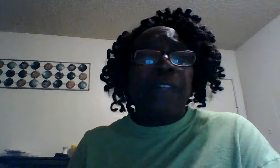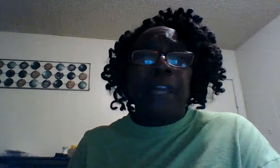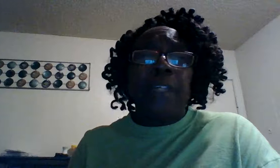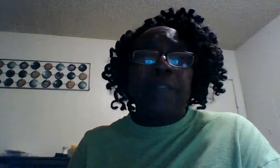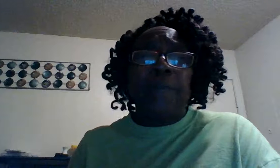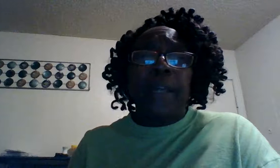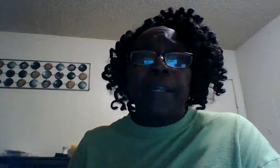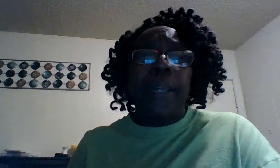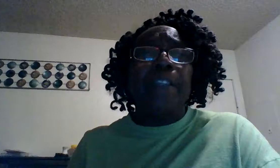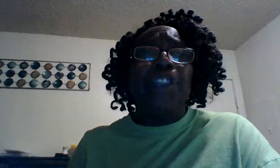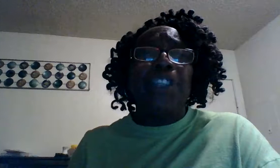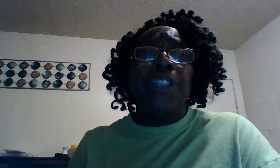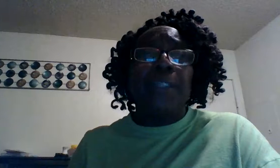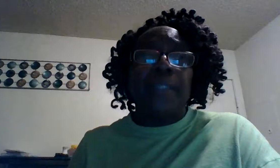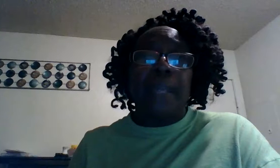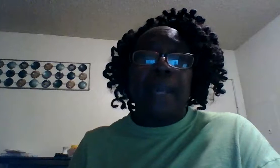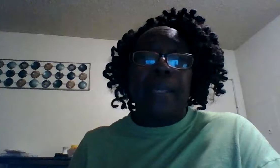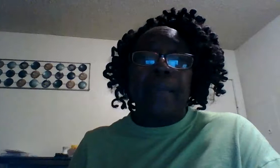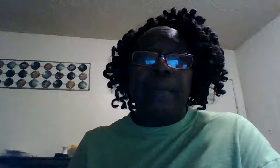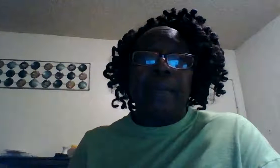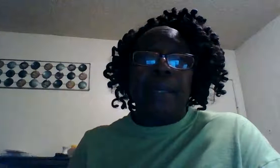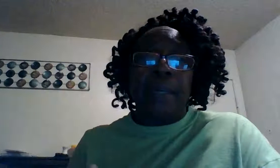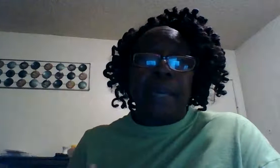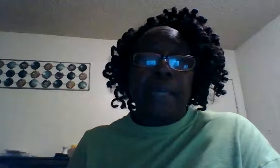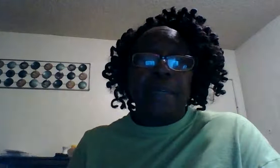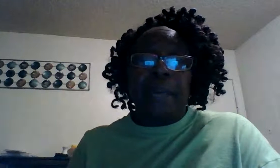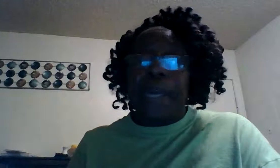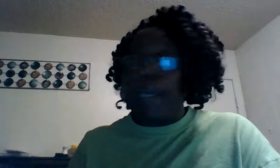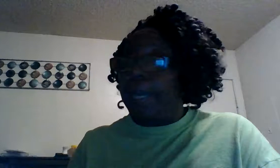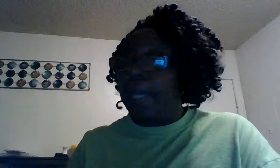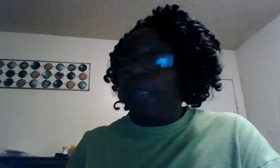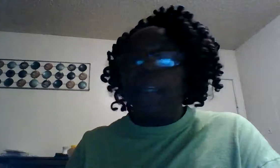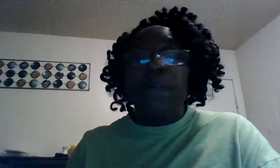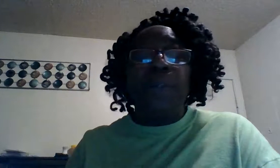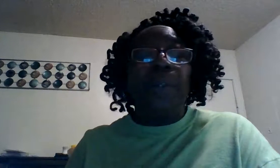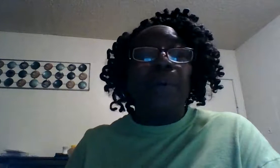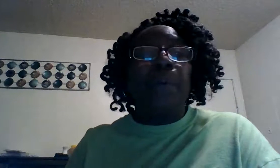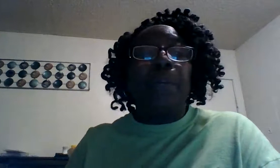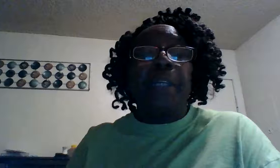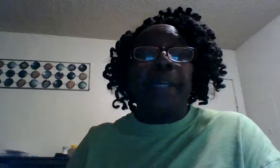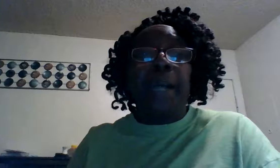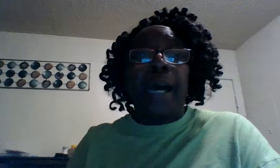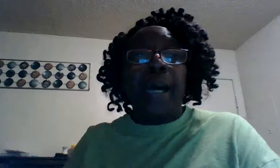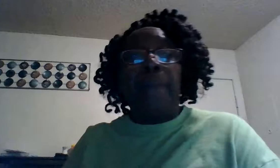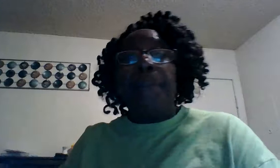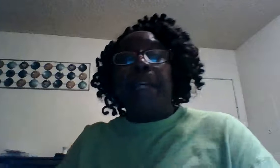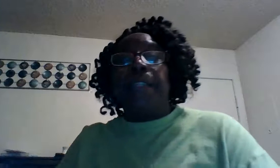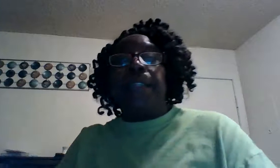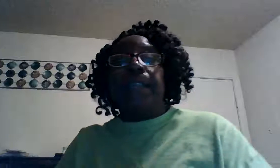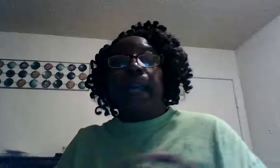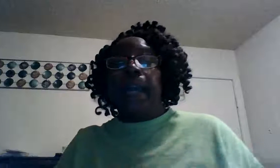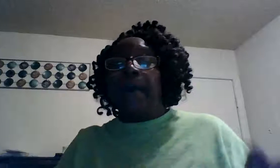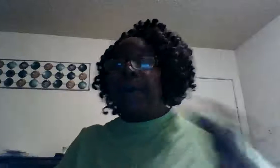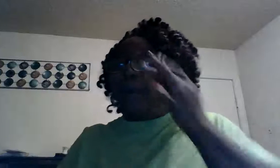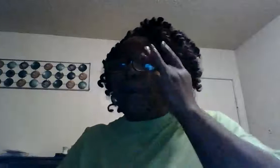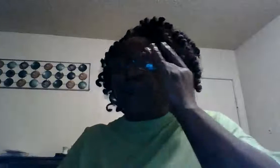thanks right now in jesus name amen hallelujah glory be to god today our word